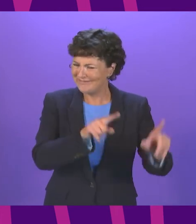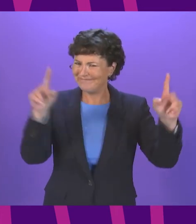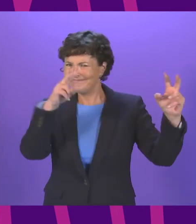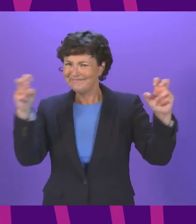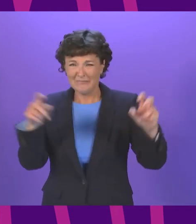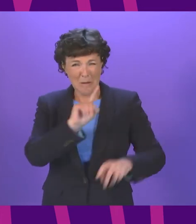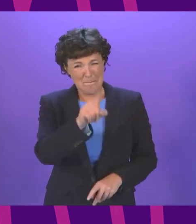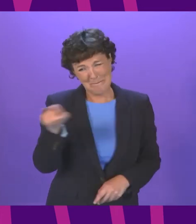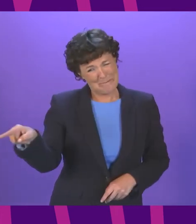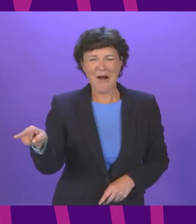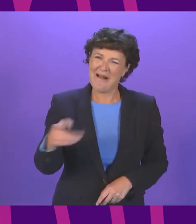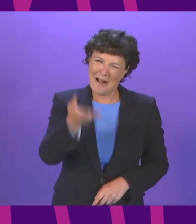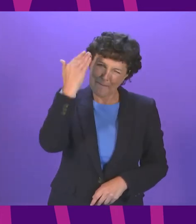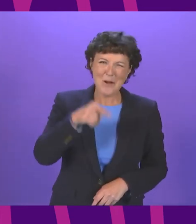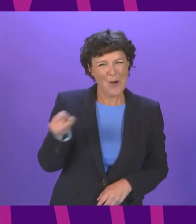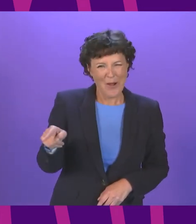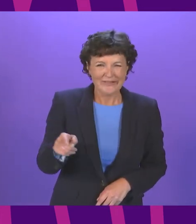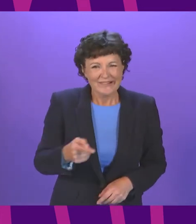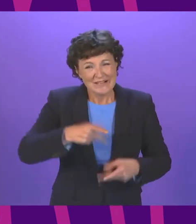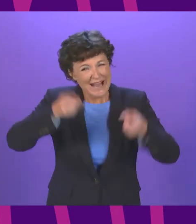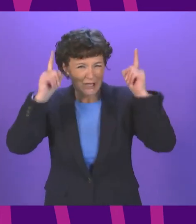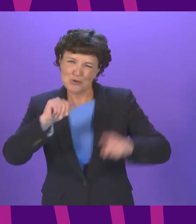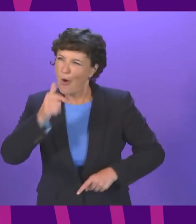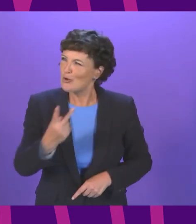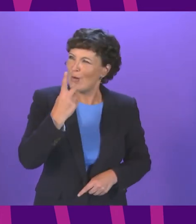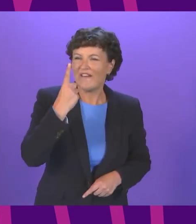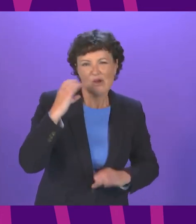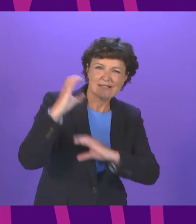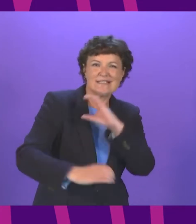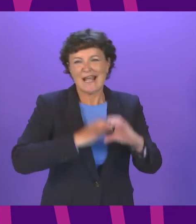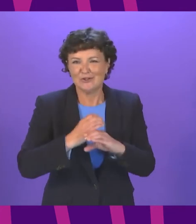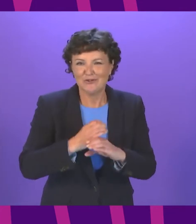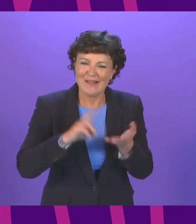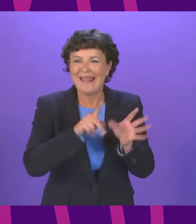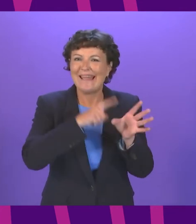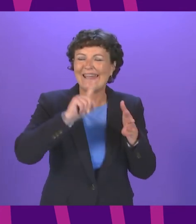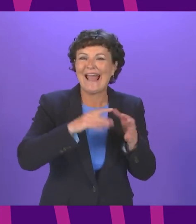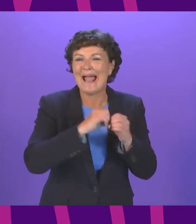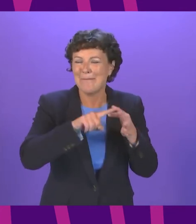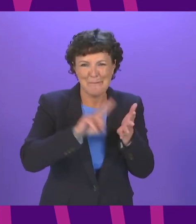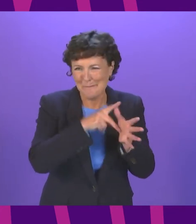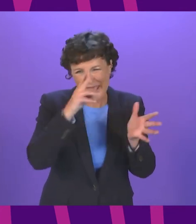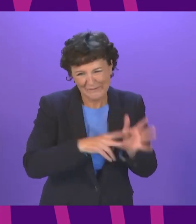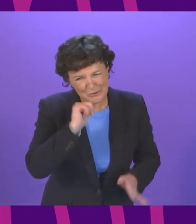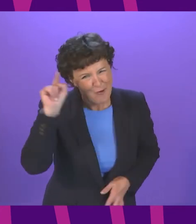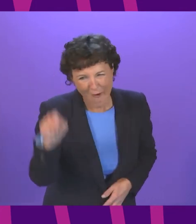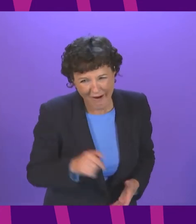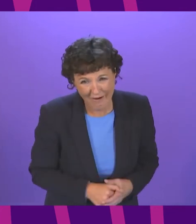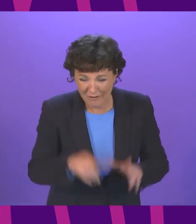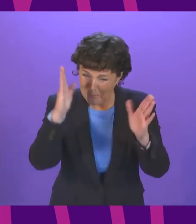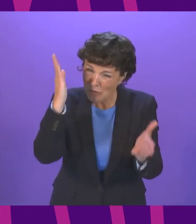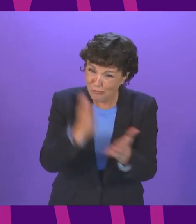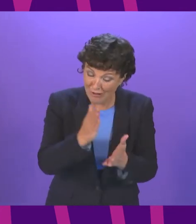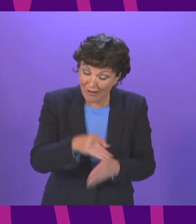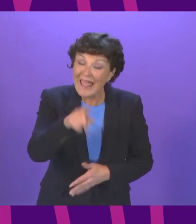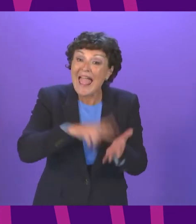some 21st century nigh Bevan the NHS our most trusted national institution was forged in the rubble and the